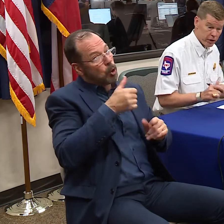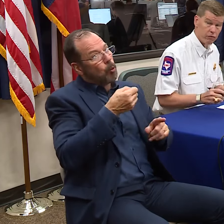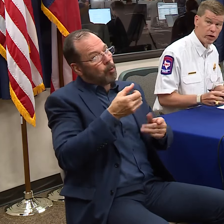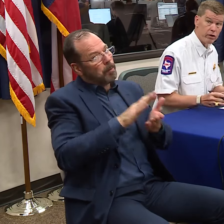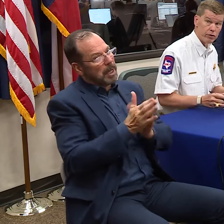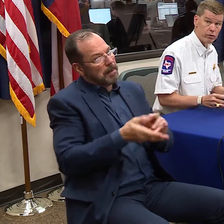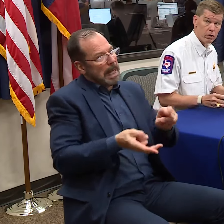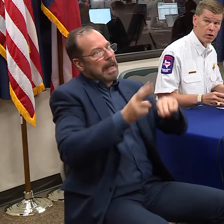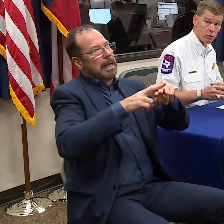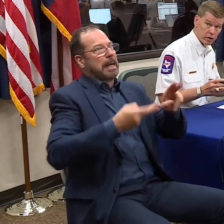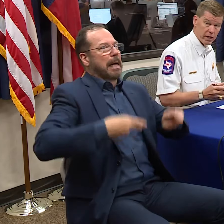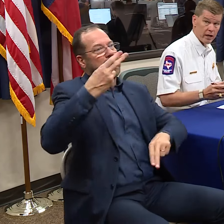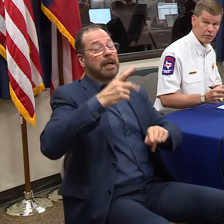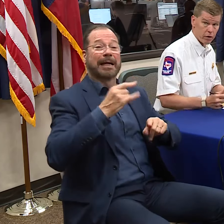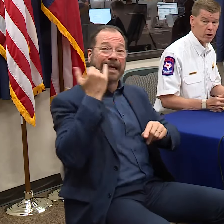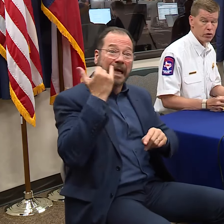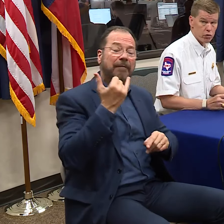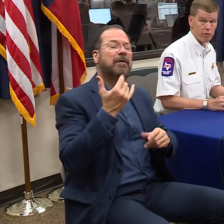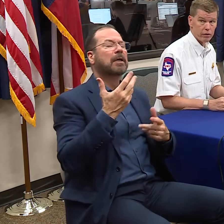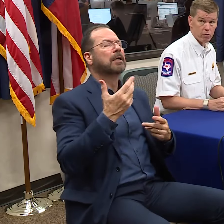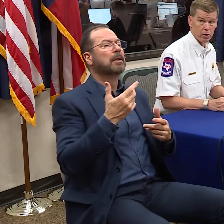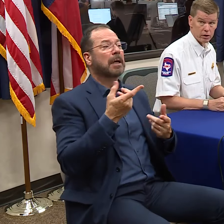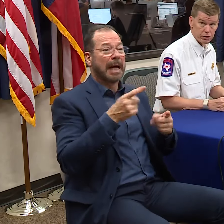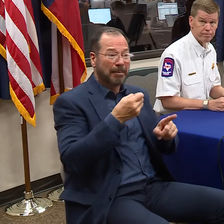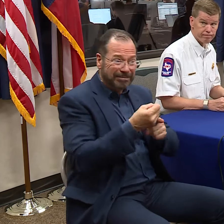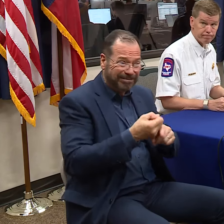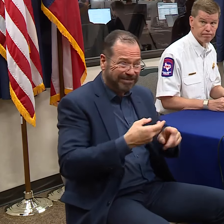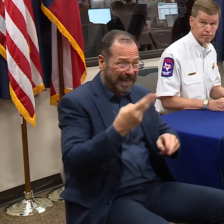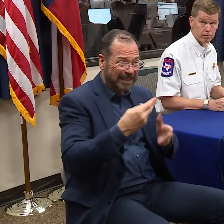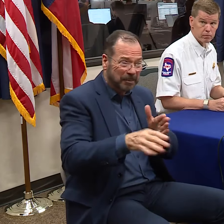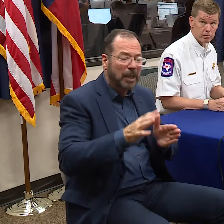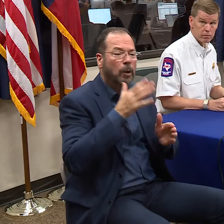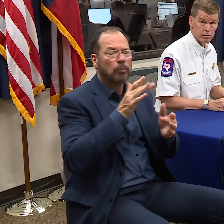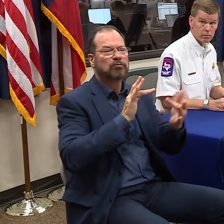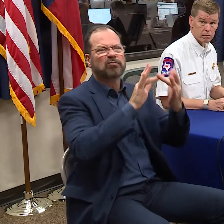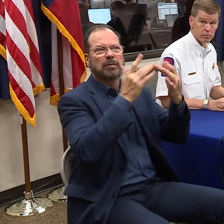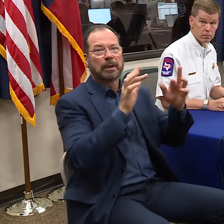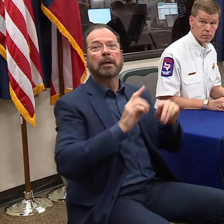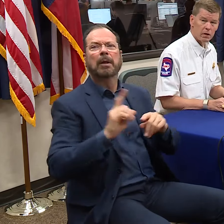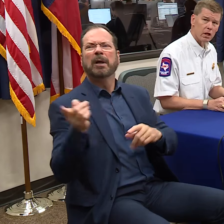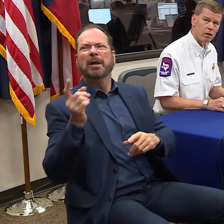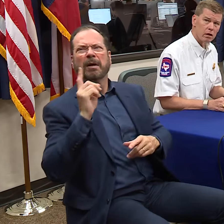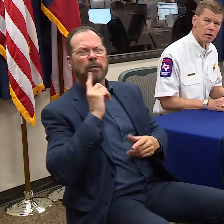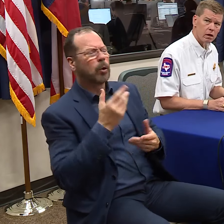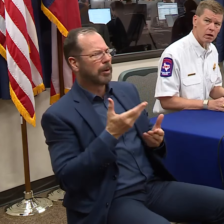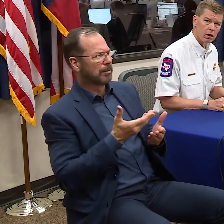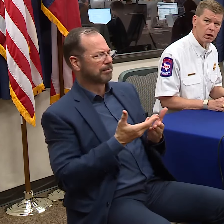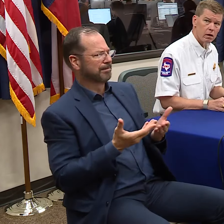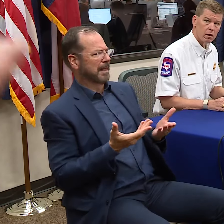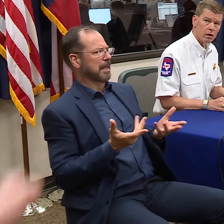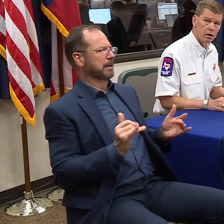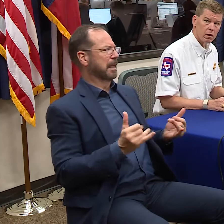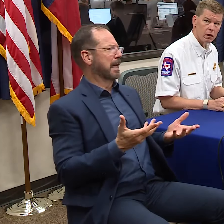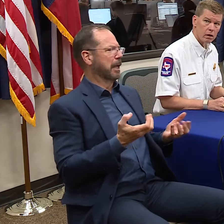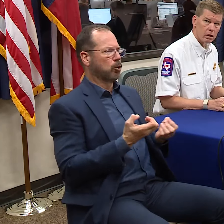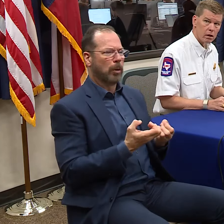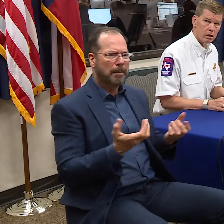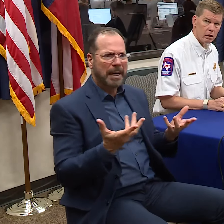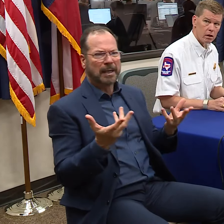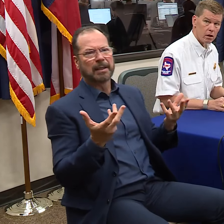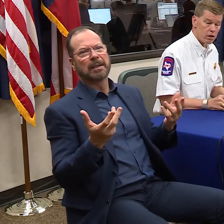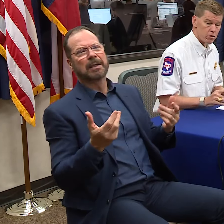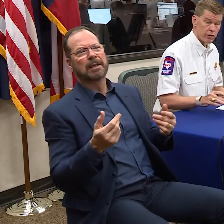that point. But if we do, we are tied in very close to our federal partners. And how much is for assets? Assets, you know, equipment,